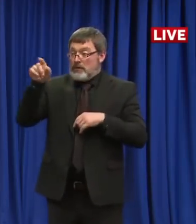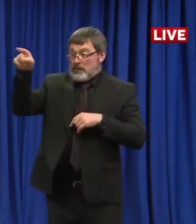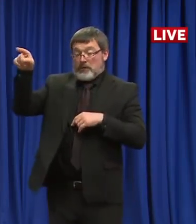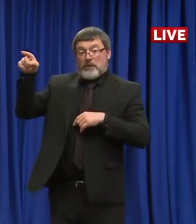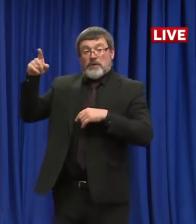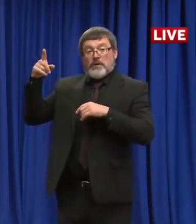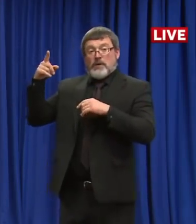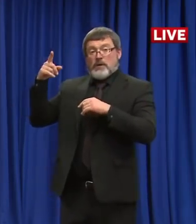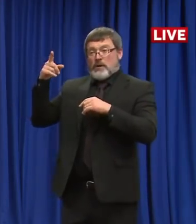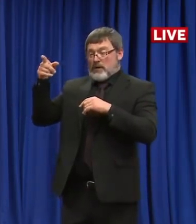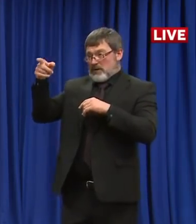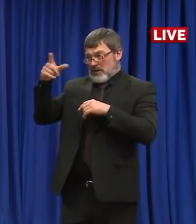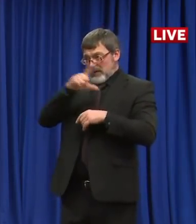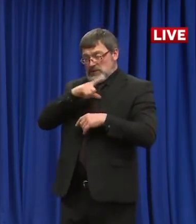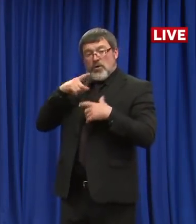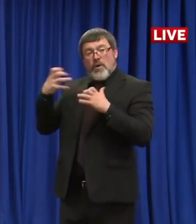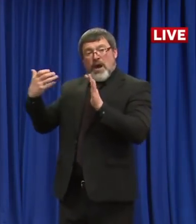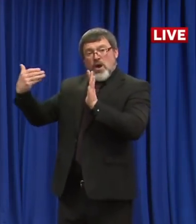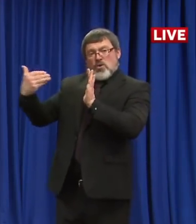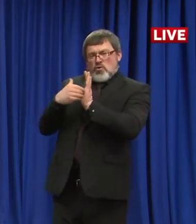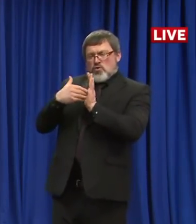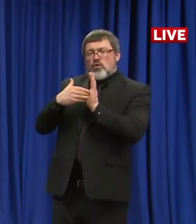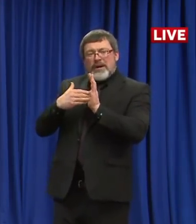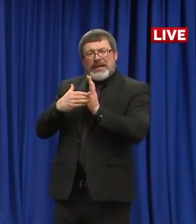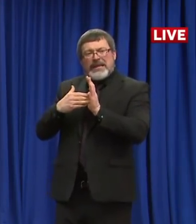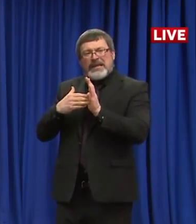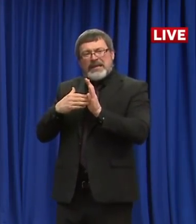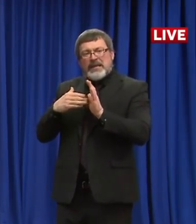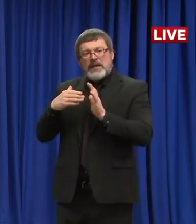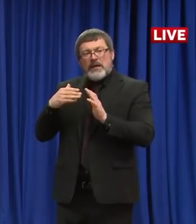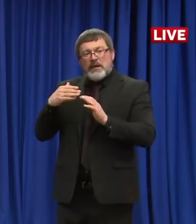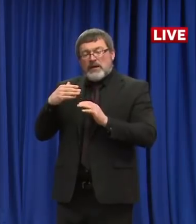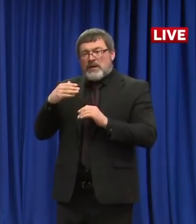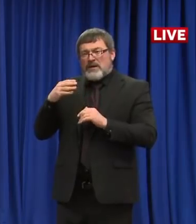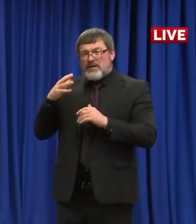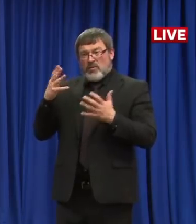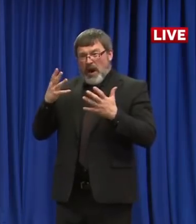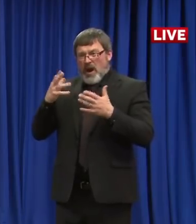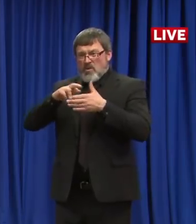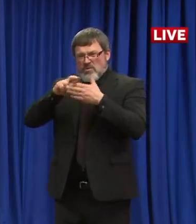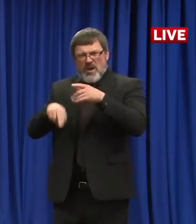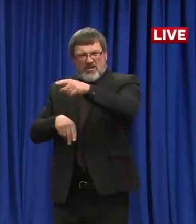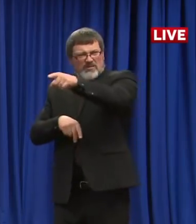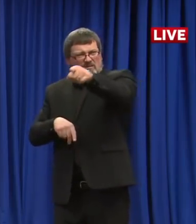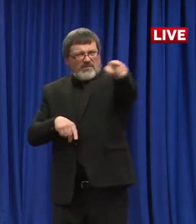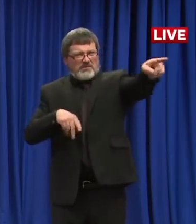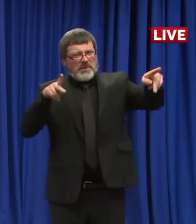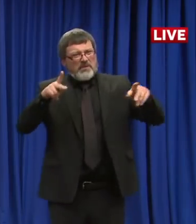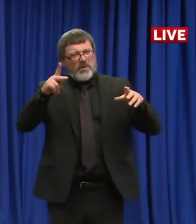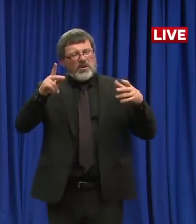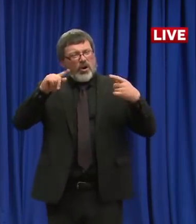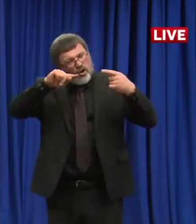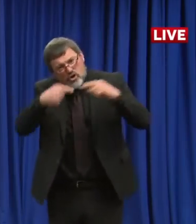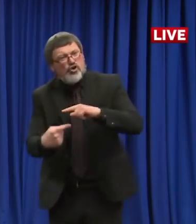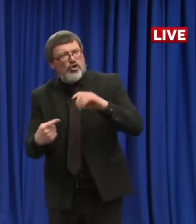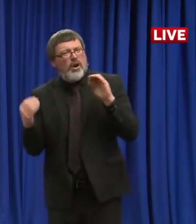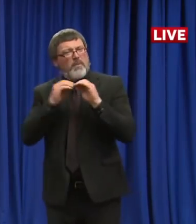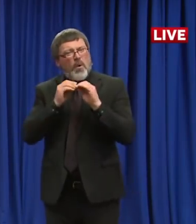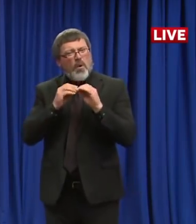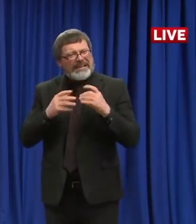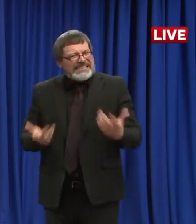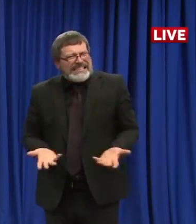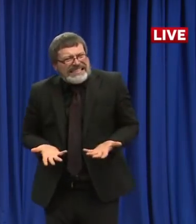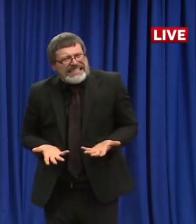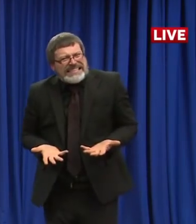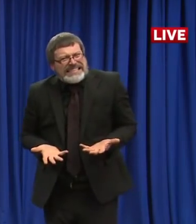forward with were to be put into place. That puts people's lives at risk. That puts all these funding mechanisms at risk. The ability to provide funding for Lakes